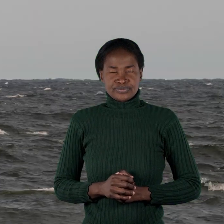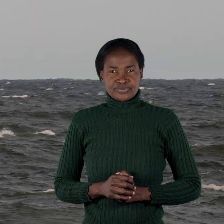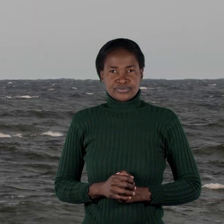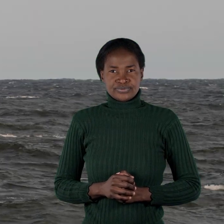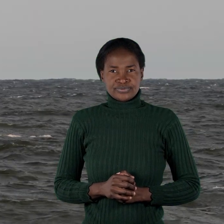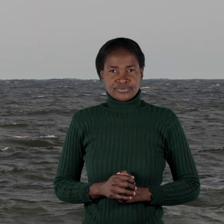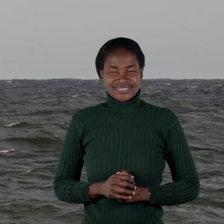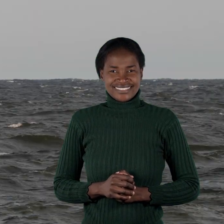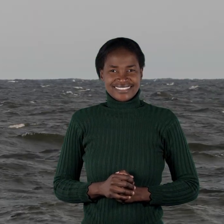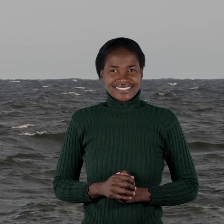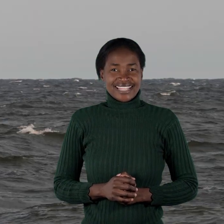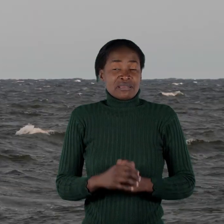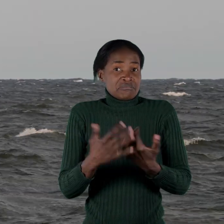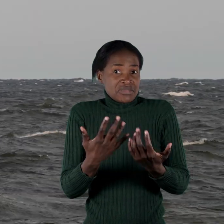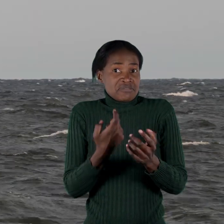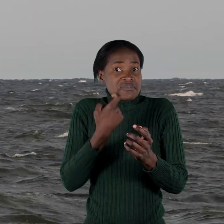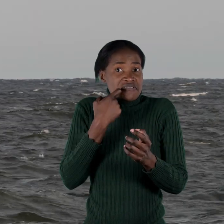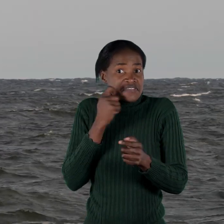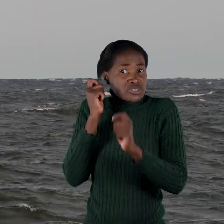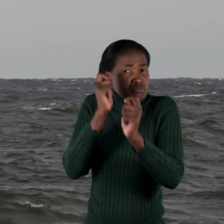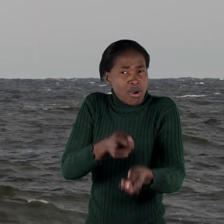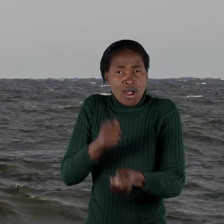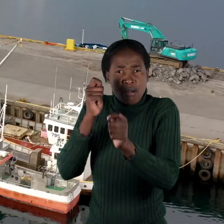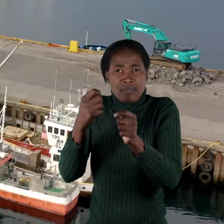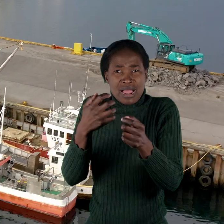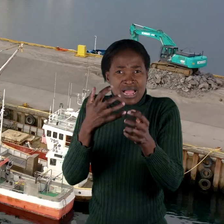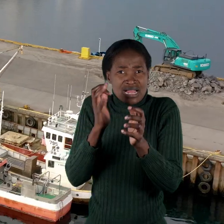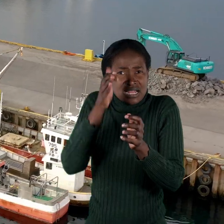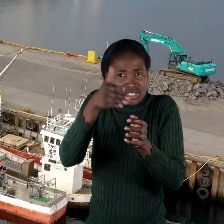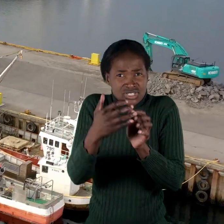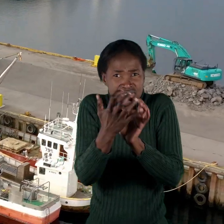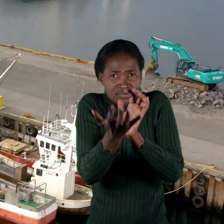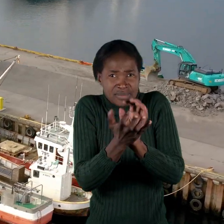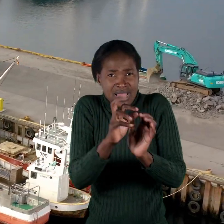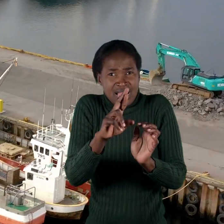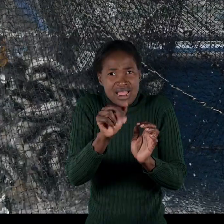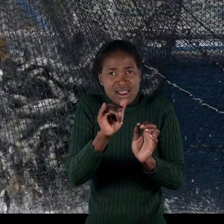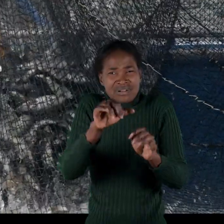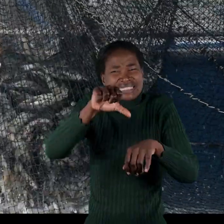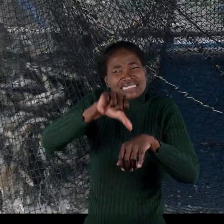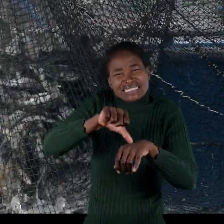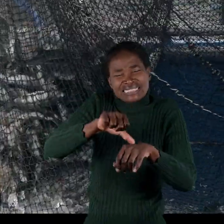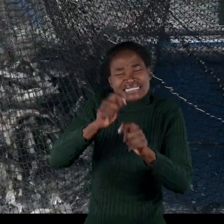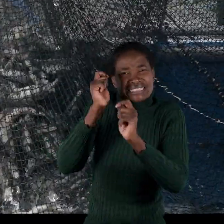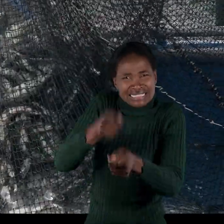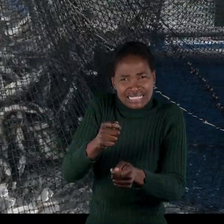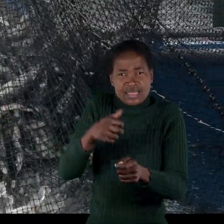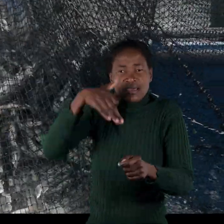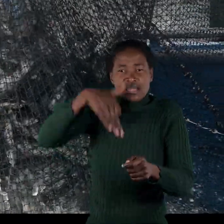Some types of fishing catch a lot of sharks, skates and rays accidentally. Namibia needs responsible fisheries that